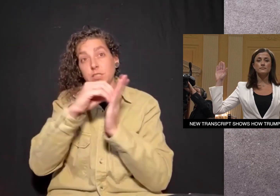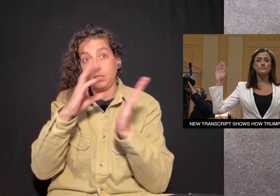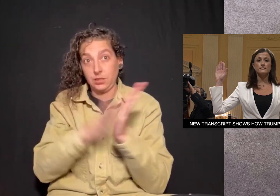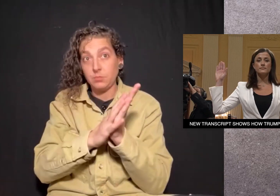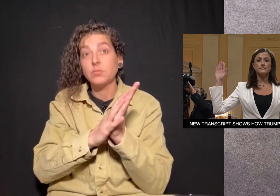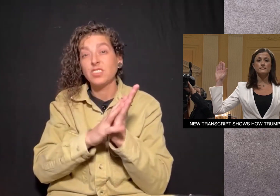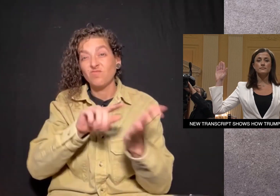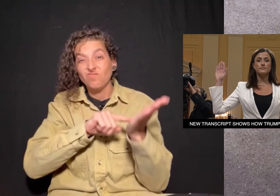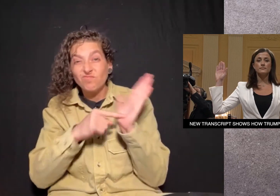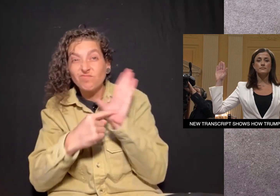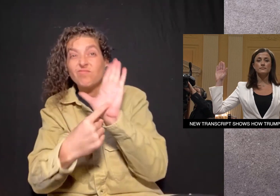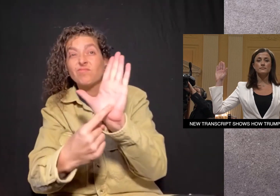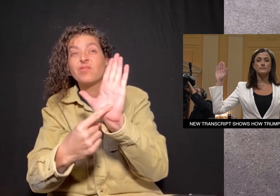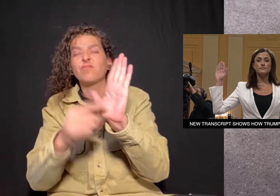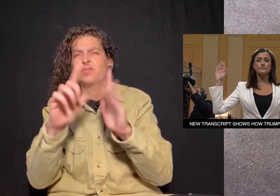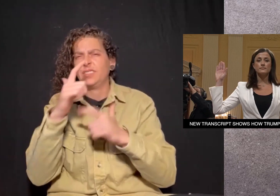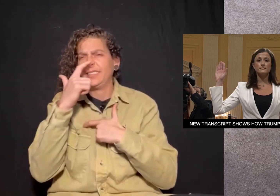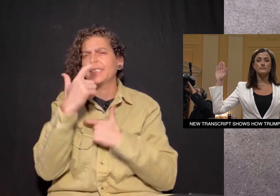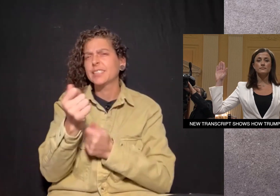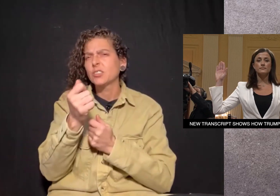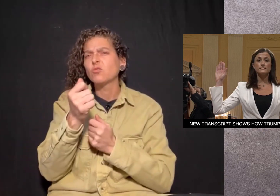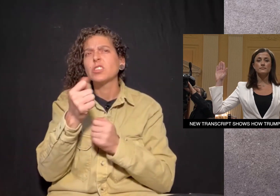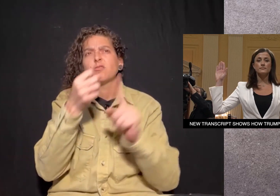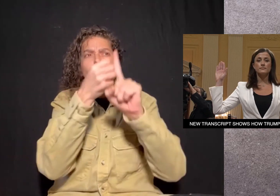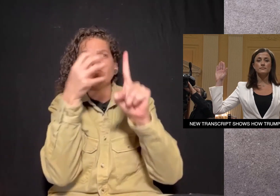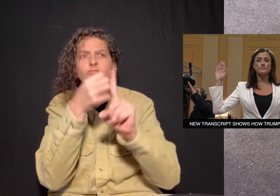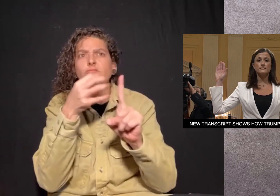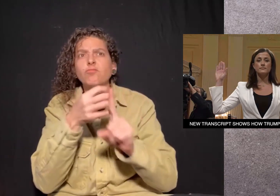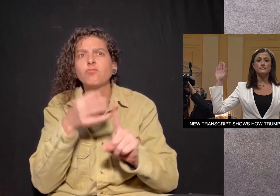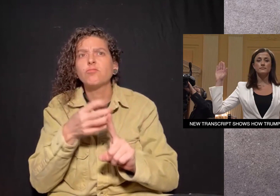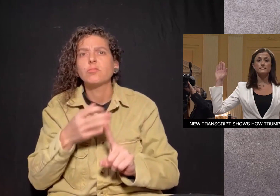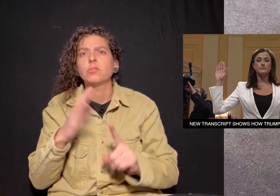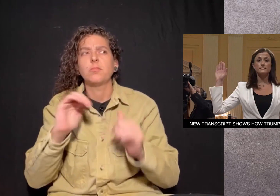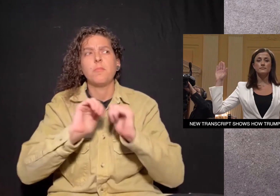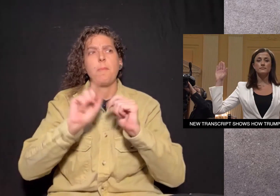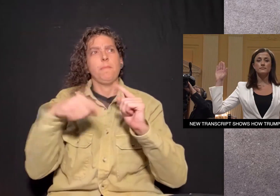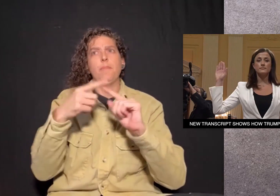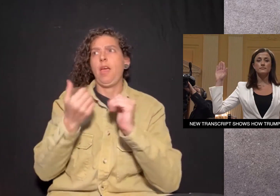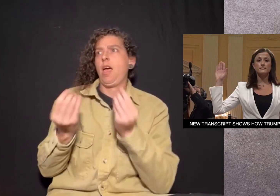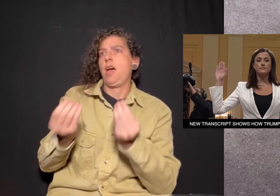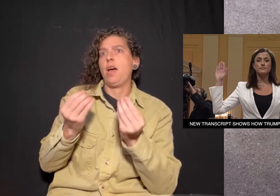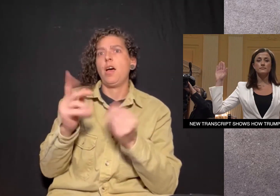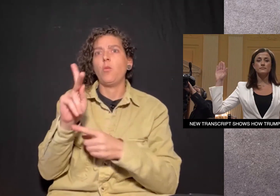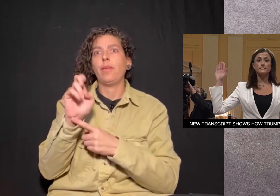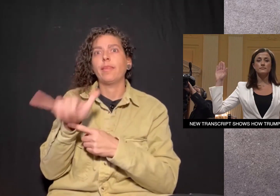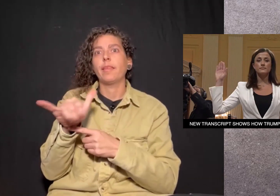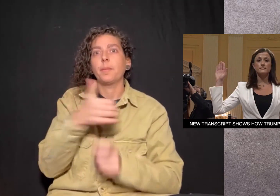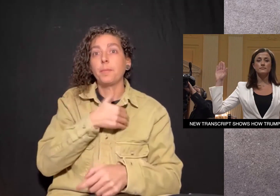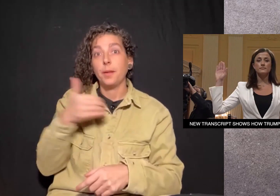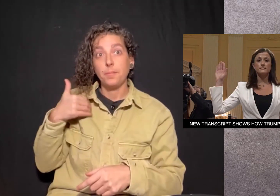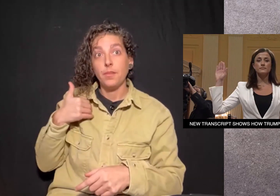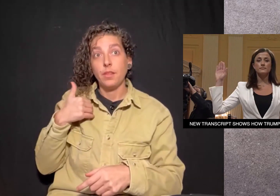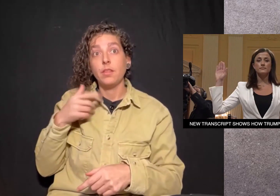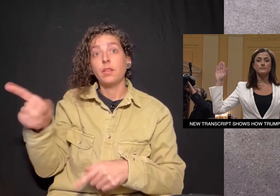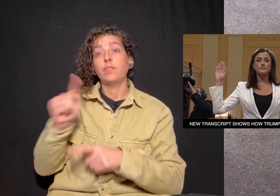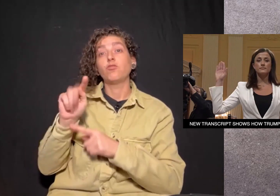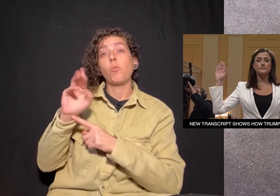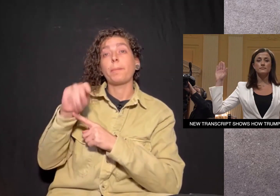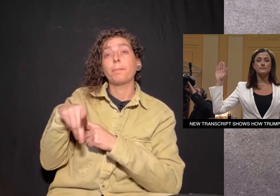The latest batch of documents reveals interesting details about how a key member of the